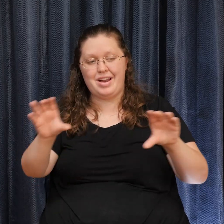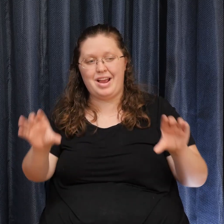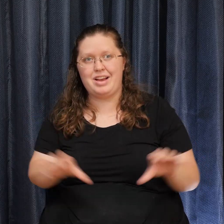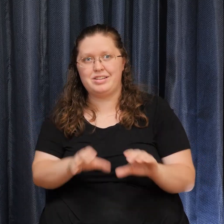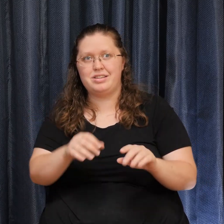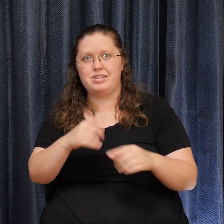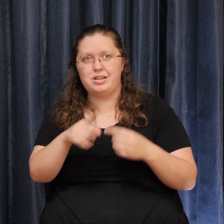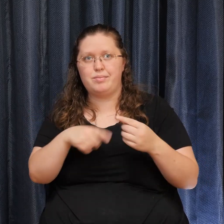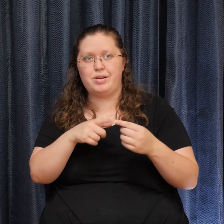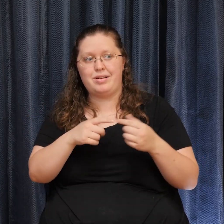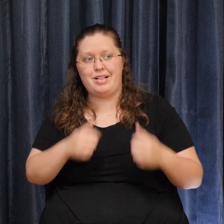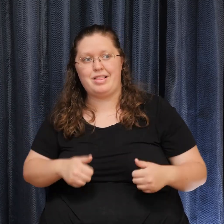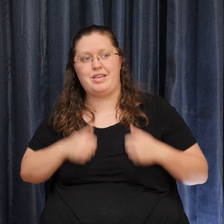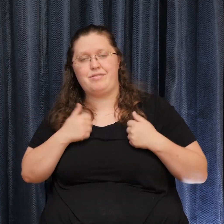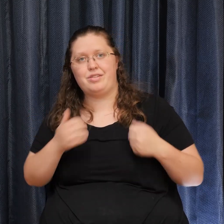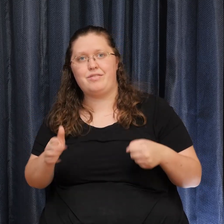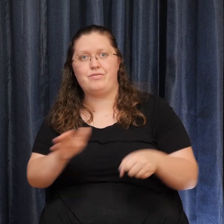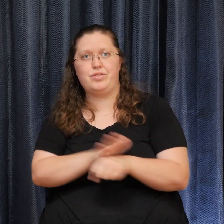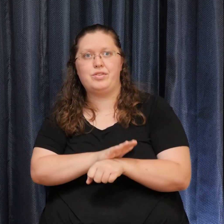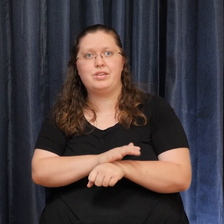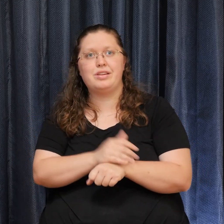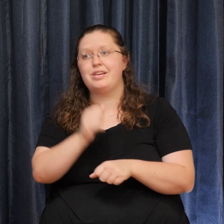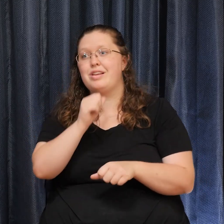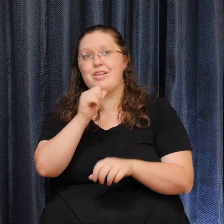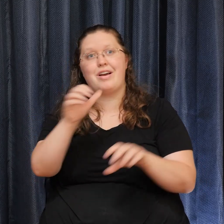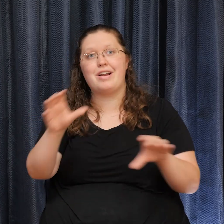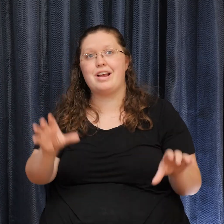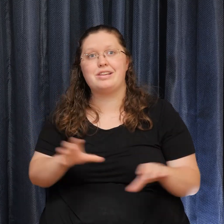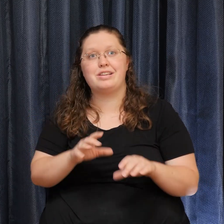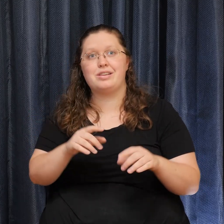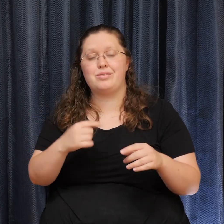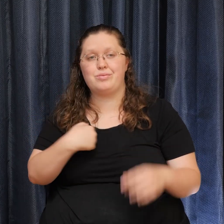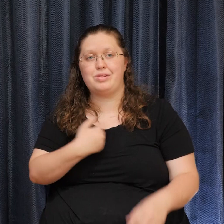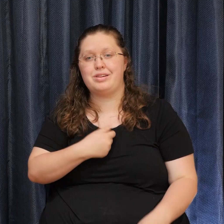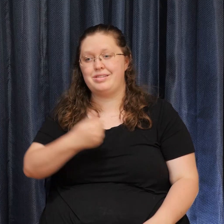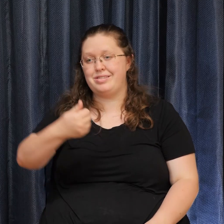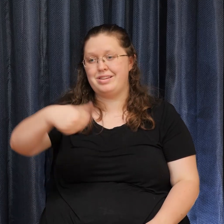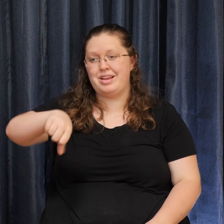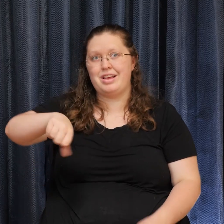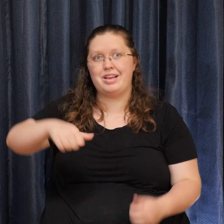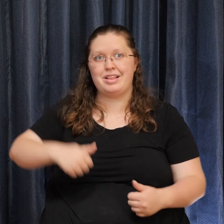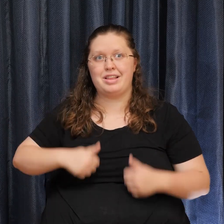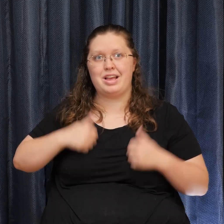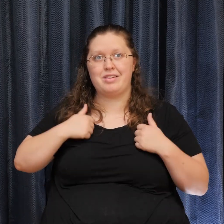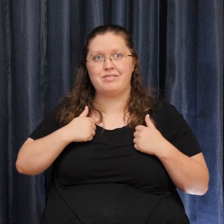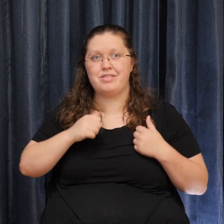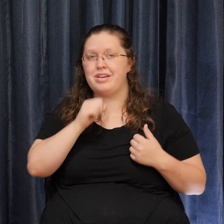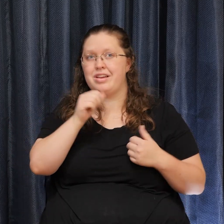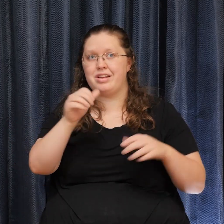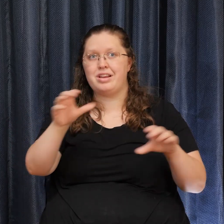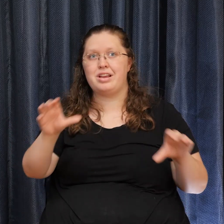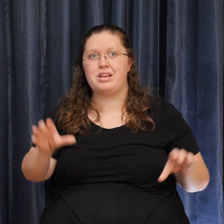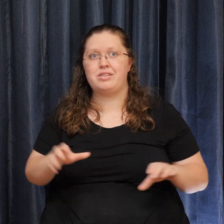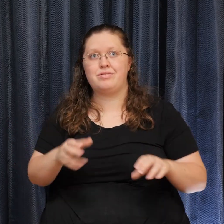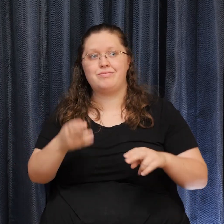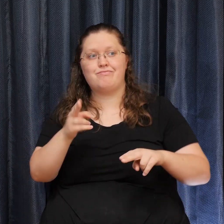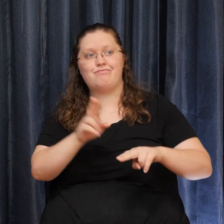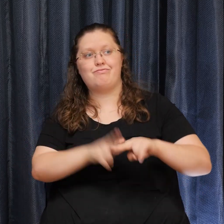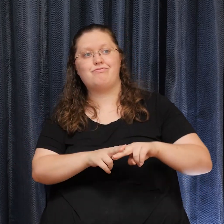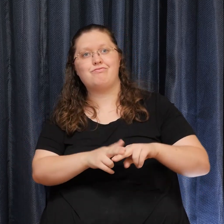the way That we deny life Inaction is sitting In front of the television Every day For years and years Because you're afraid